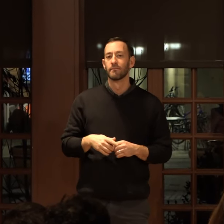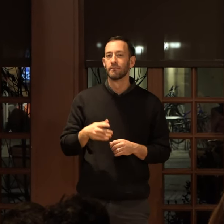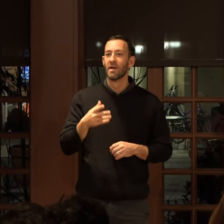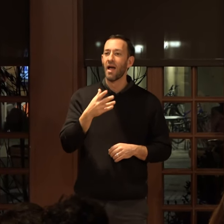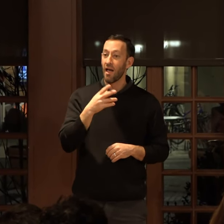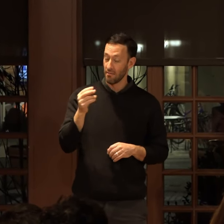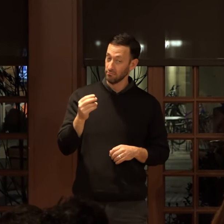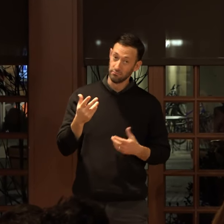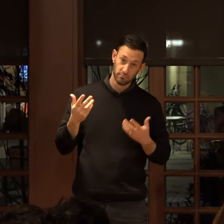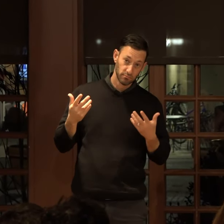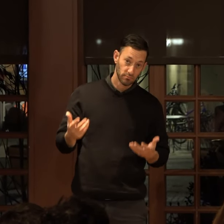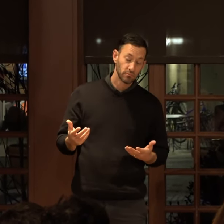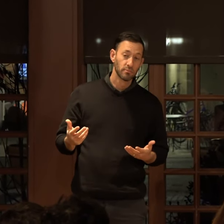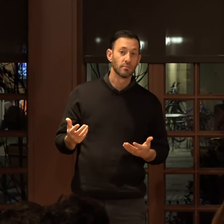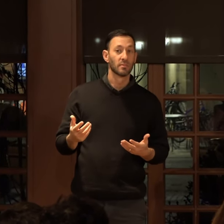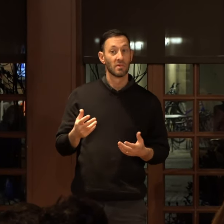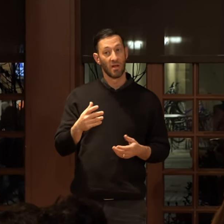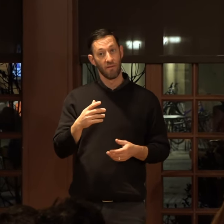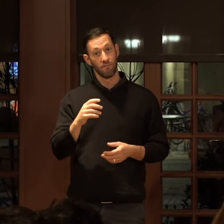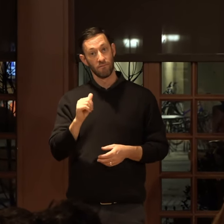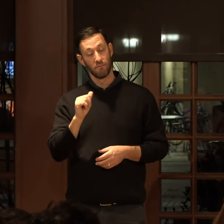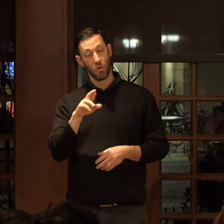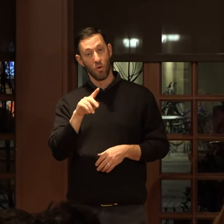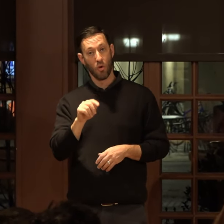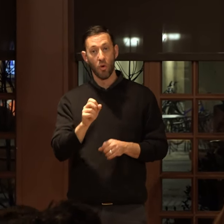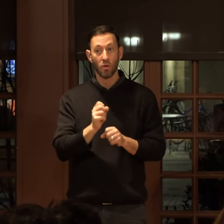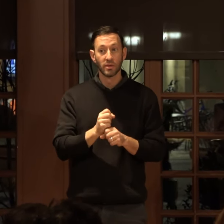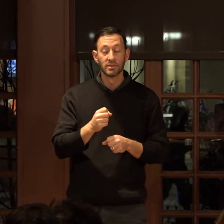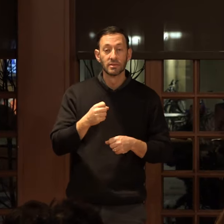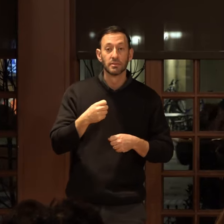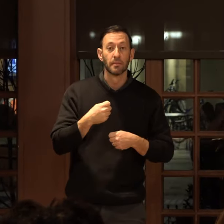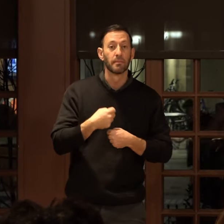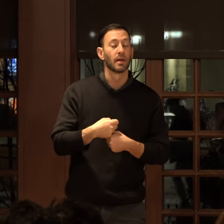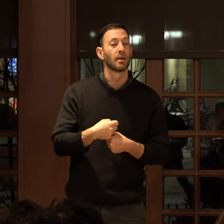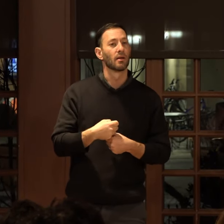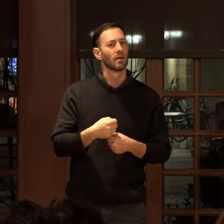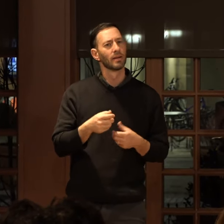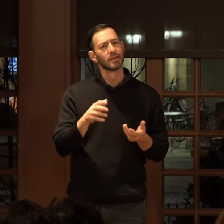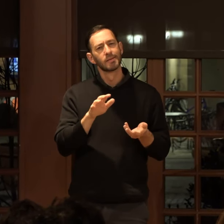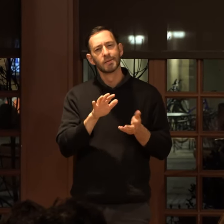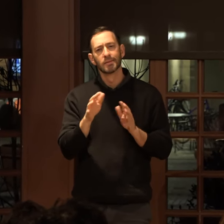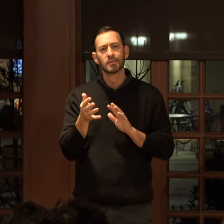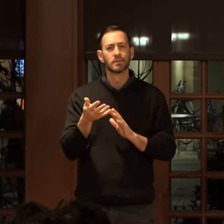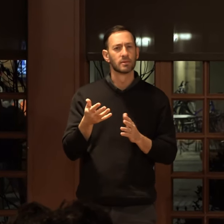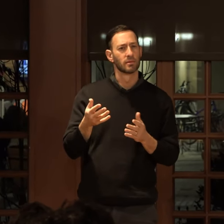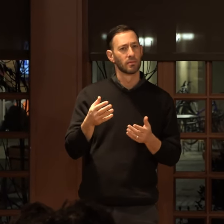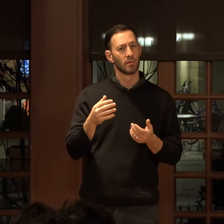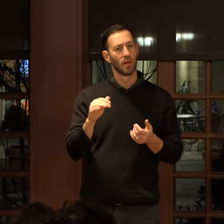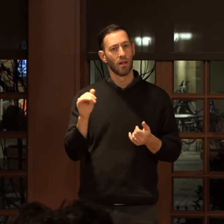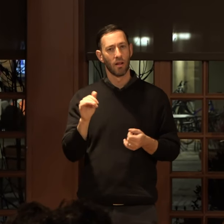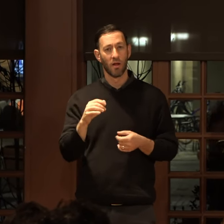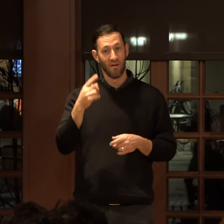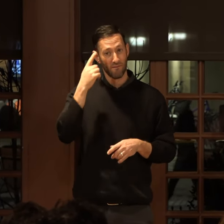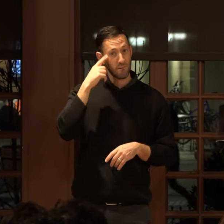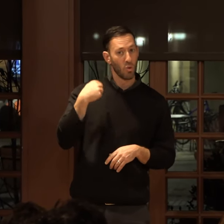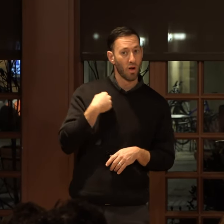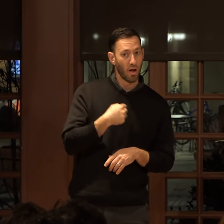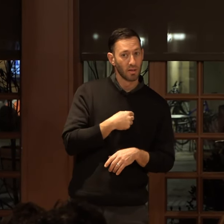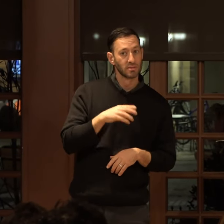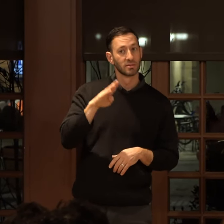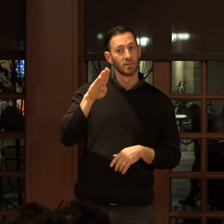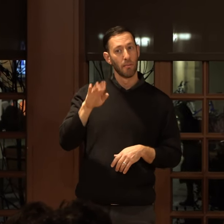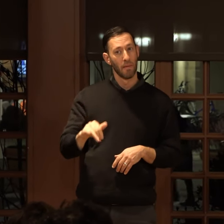if it is that art is made sort of like in the realm of like for us, by us, right?